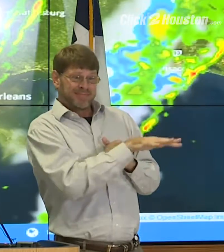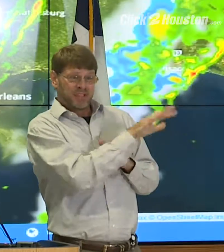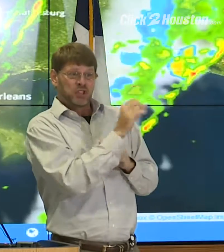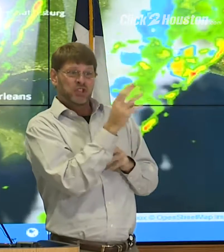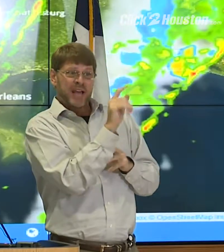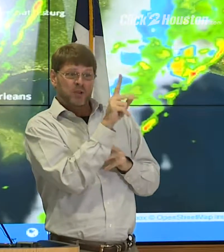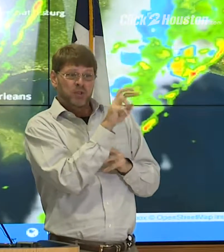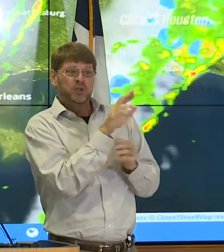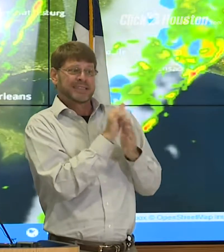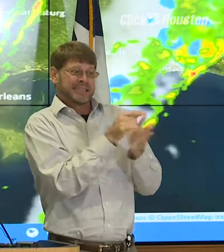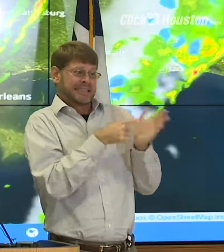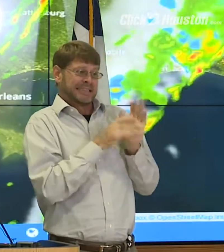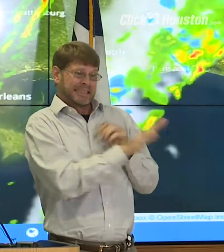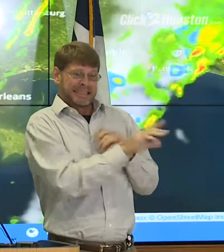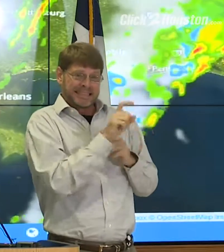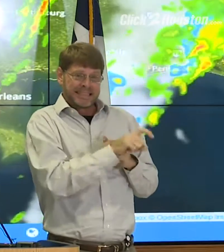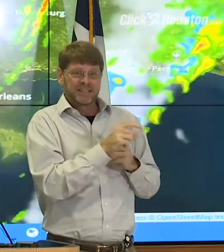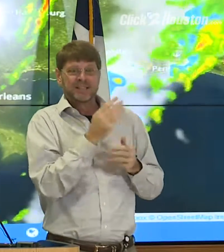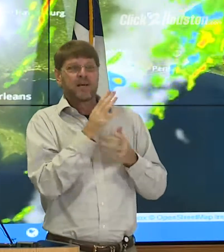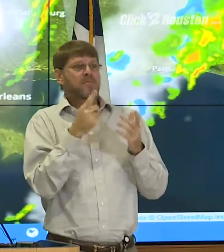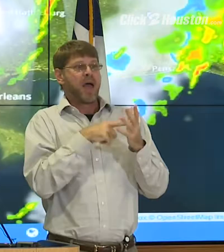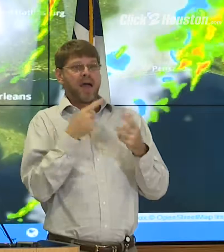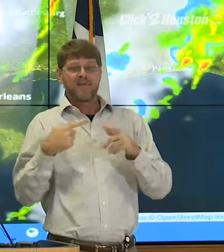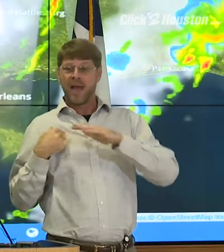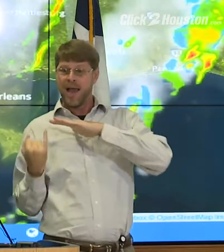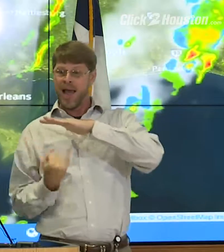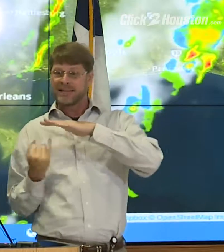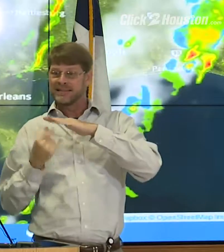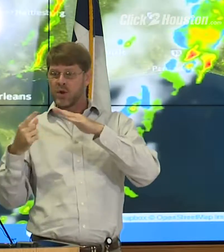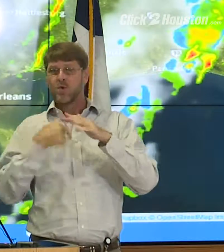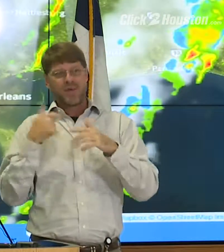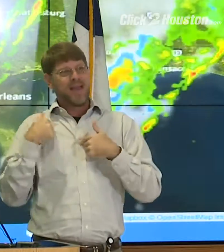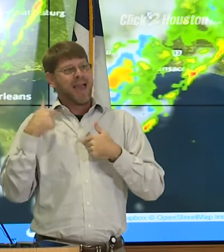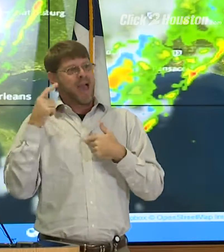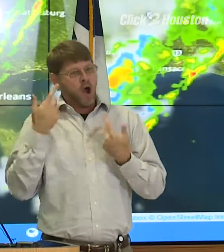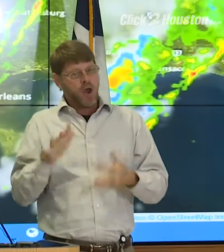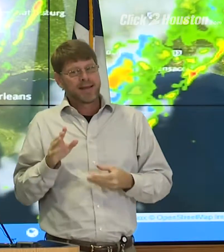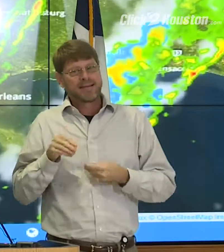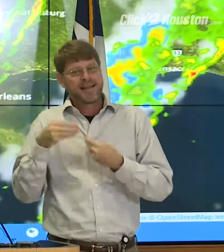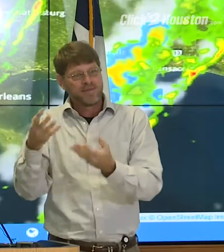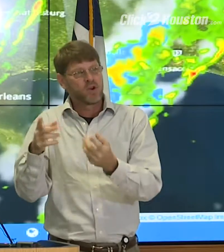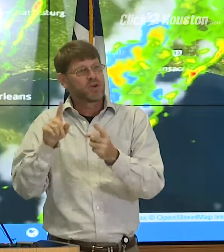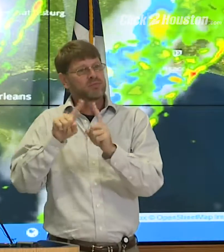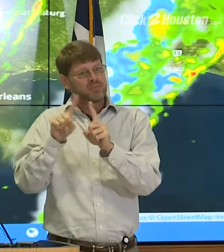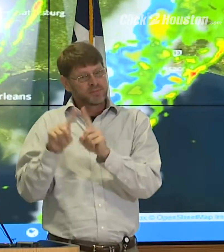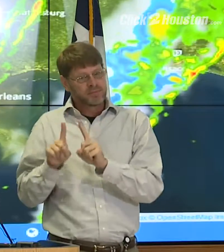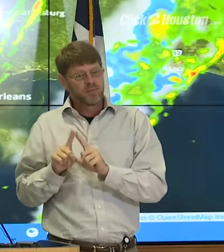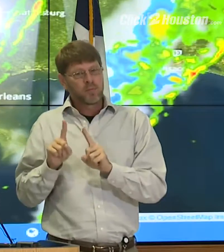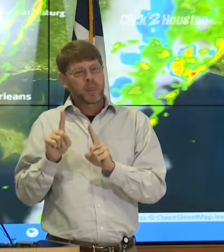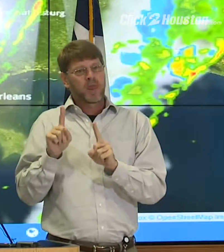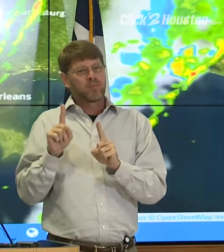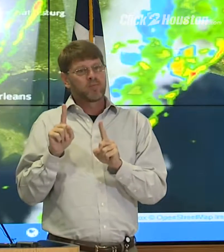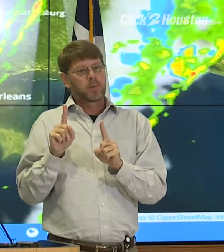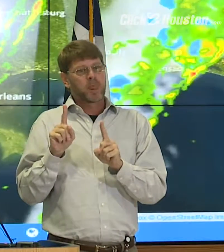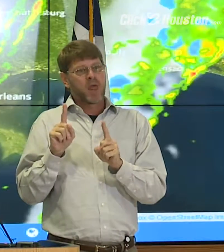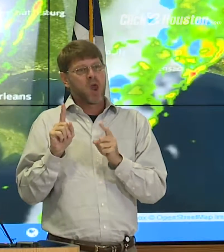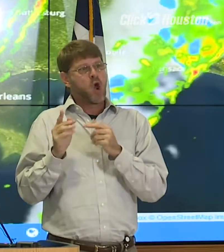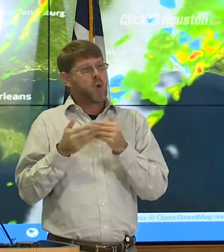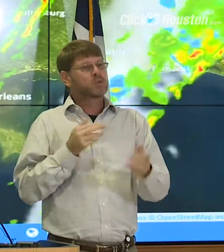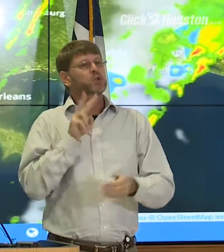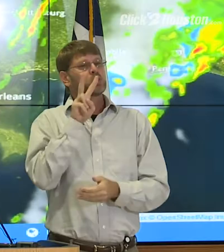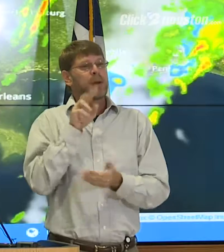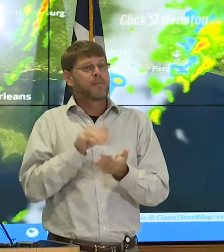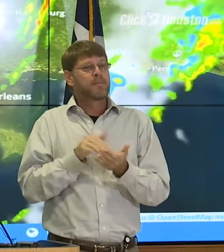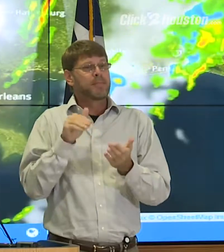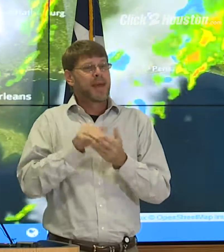support of the needs of people not sheltered but isolated, we have delivered to this point almost two